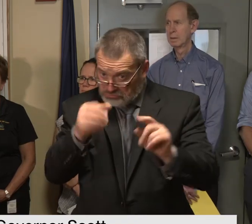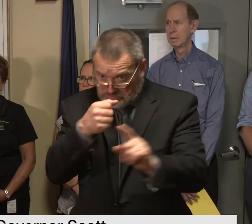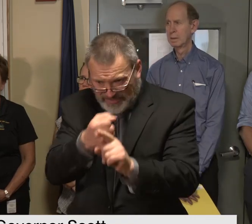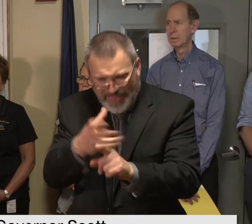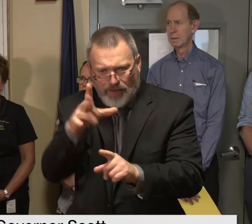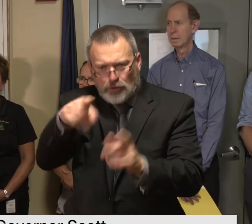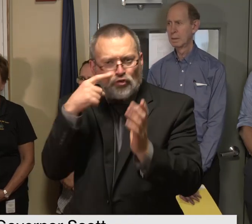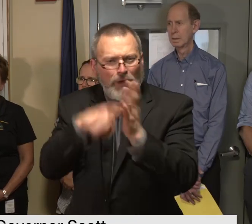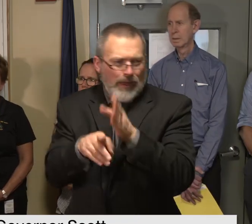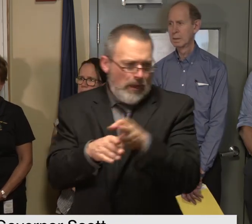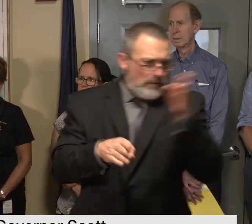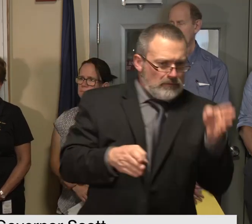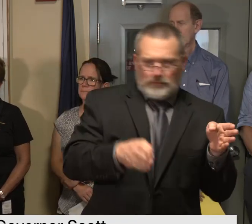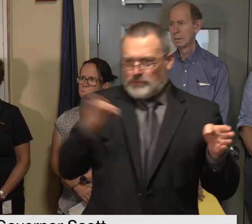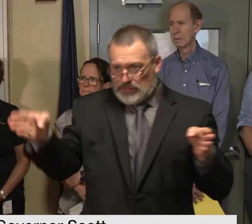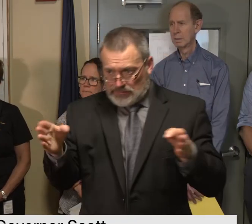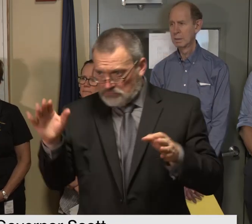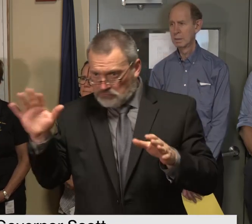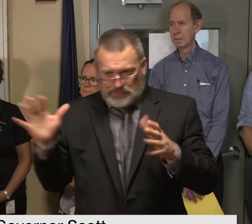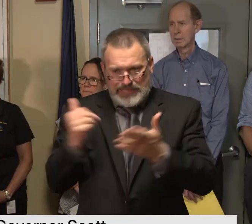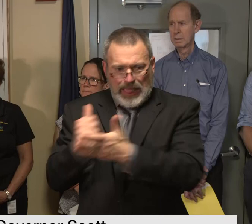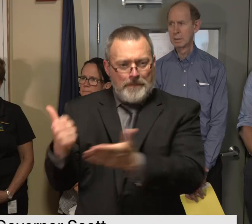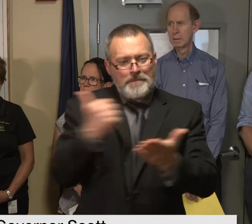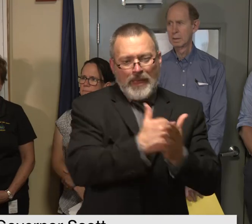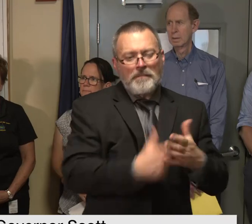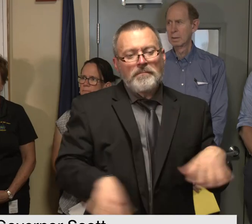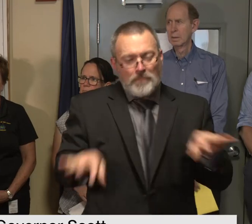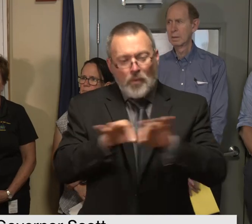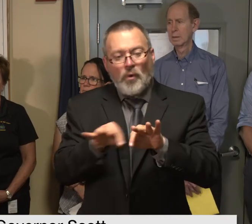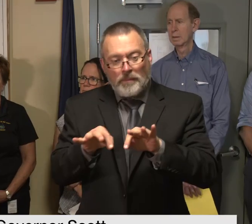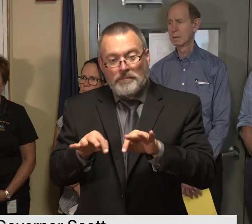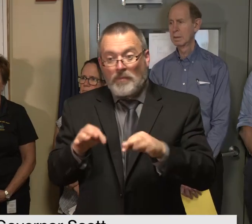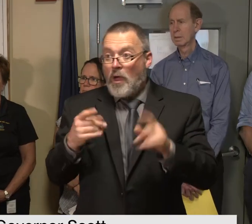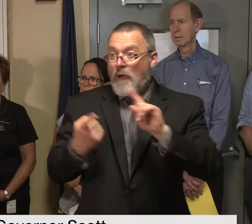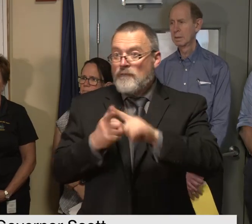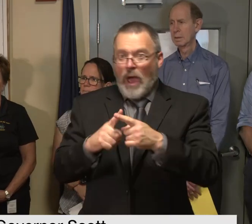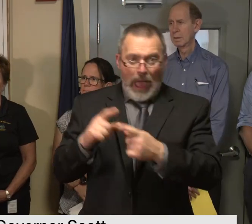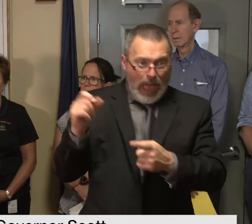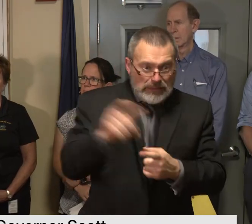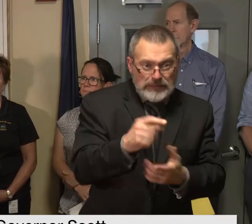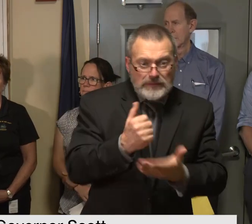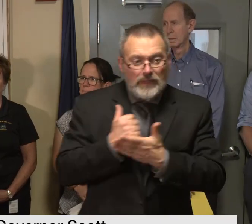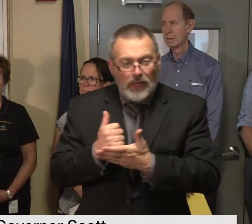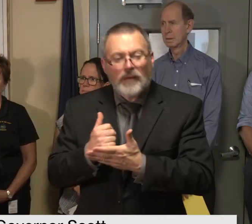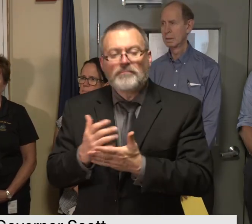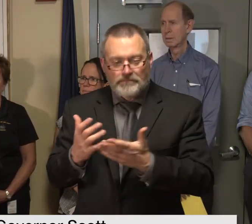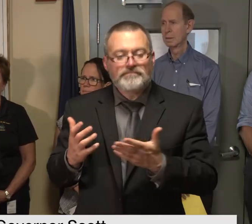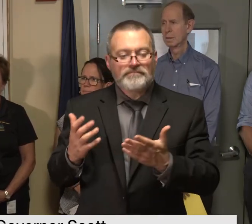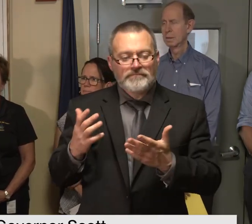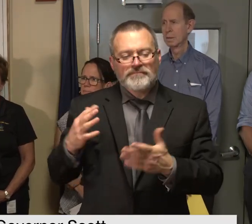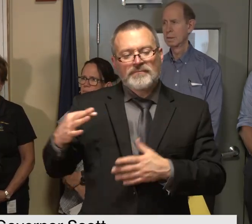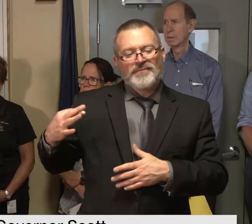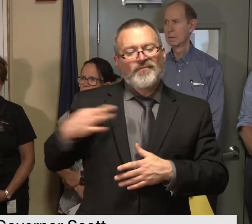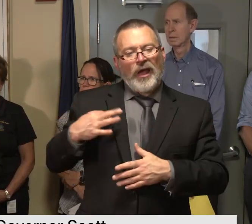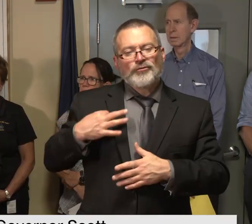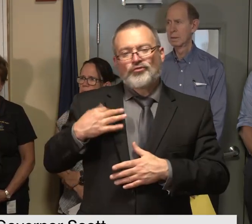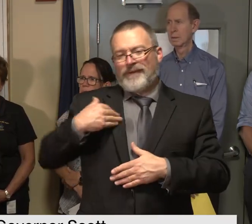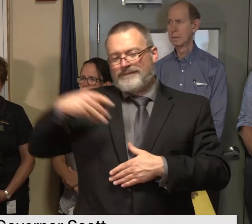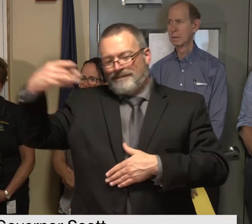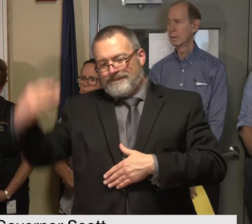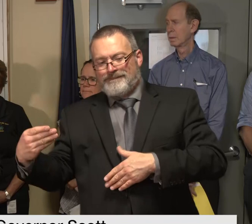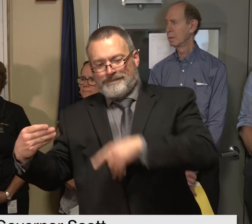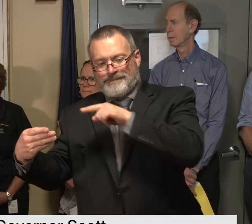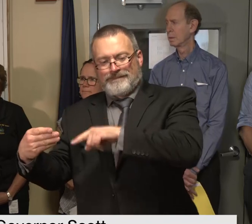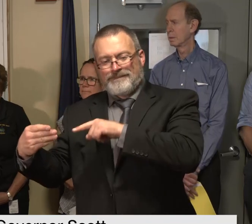you have some down time or you have friends they're asking how can they help i want to point back to that volunteer page um the importance